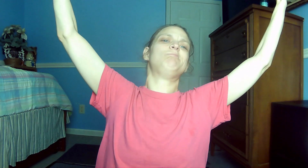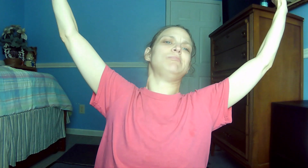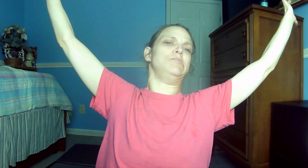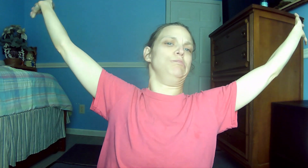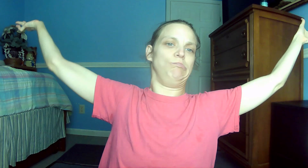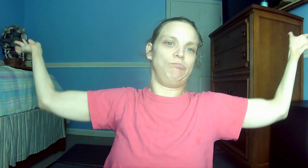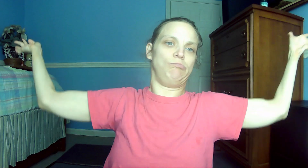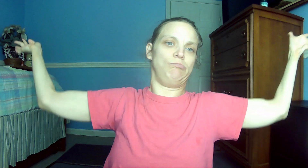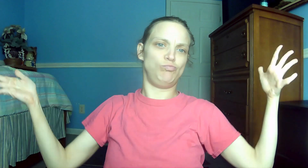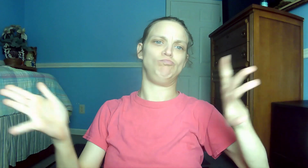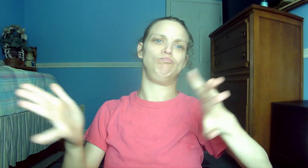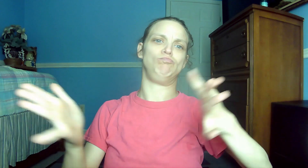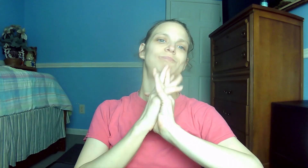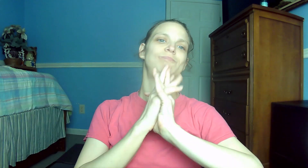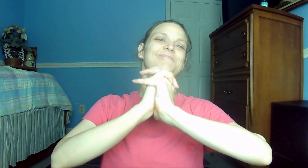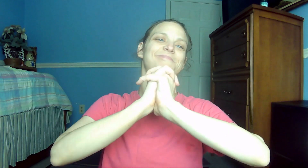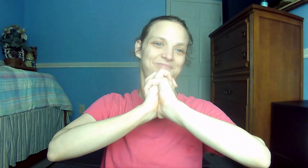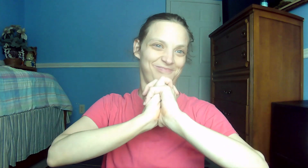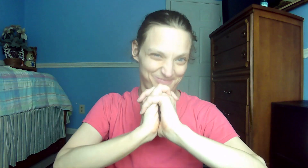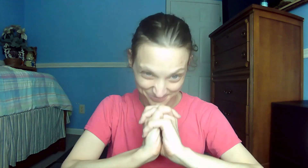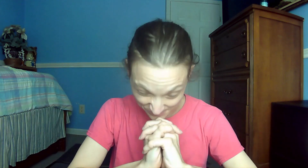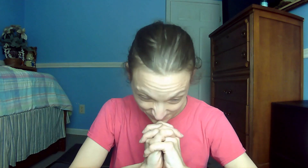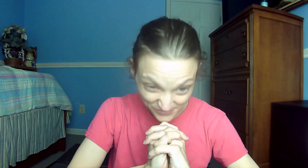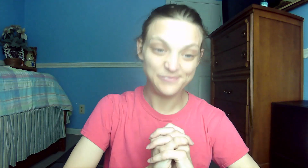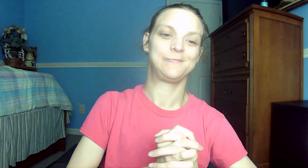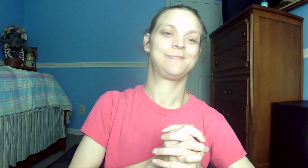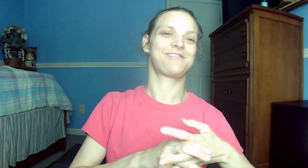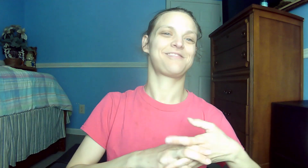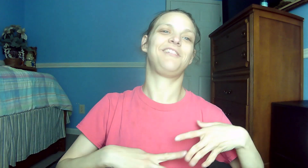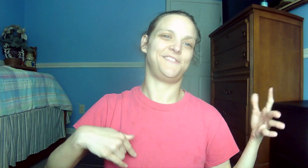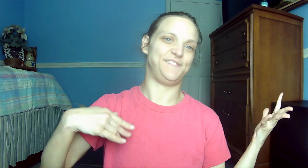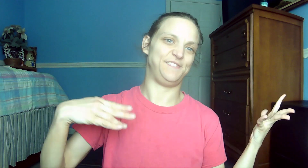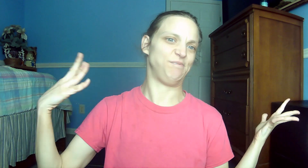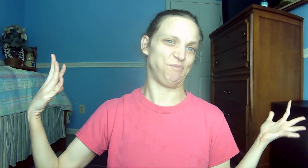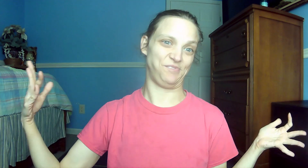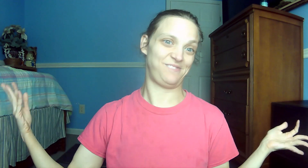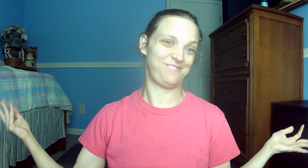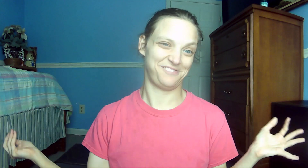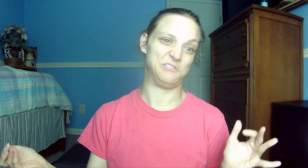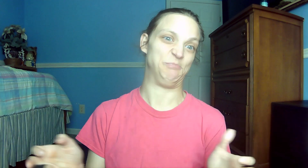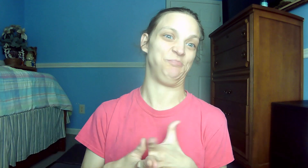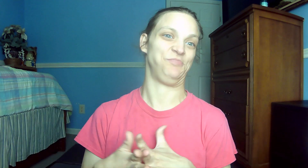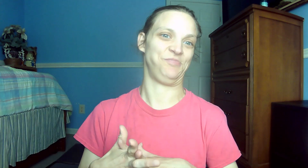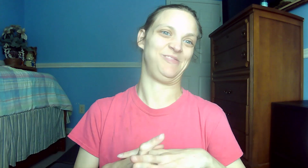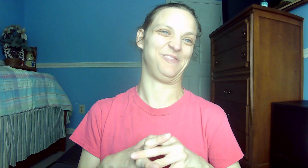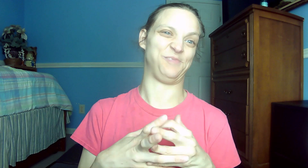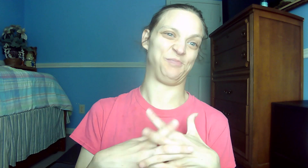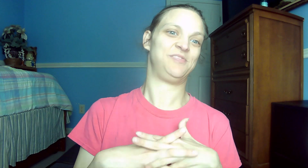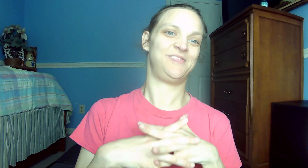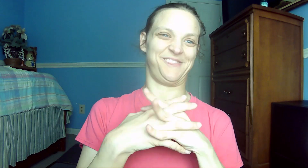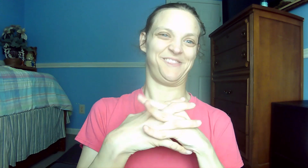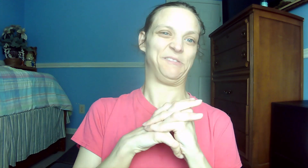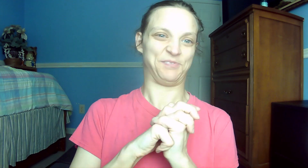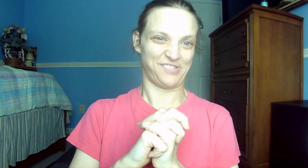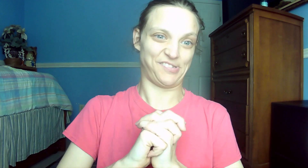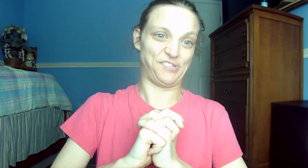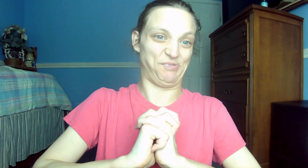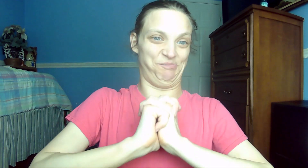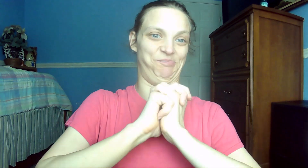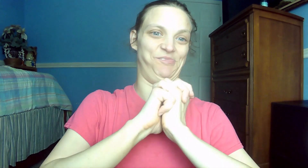bread and to prayer. 42. Matthew 28.19 Therefore, though, make disciples of all nations,